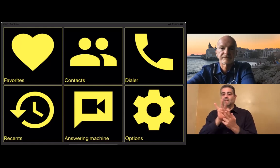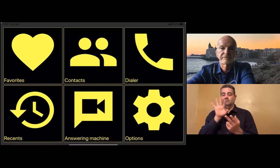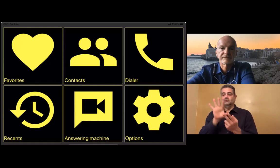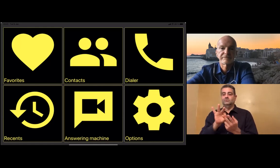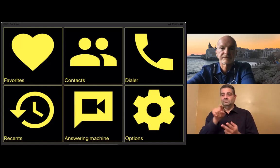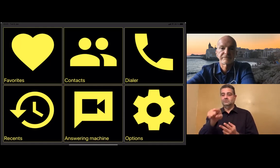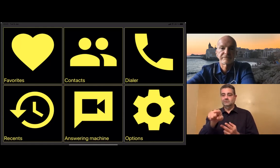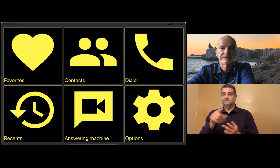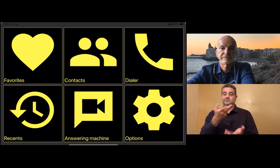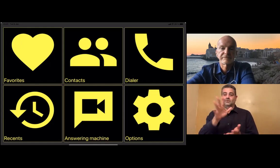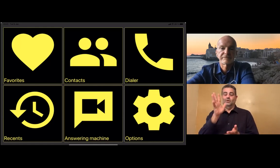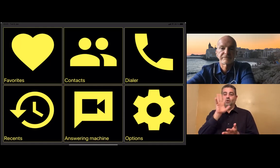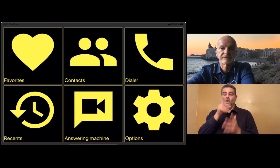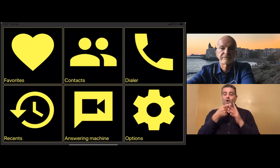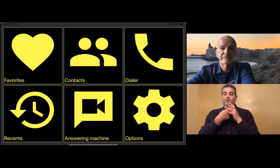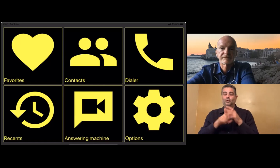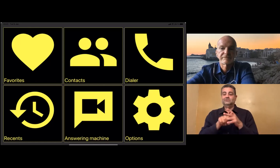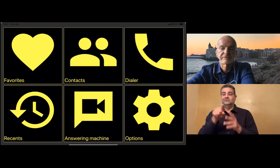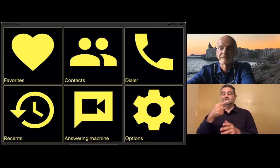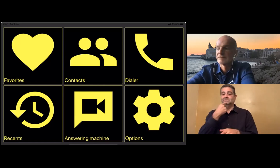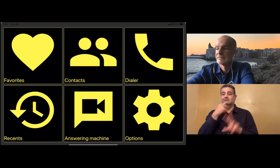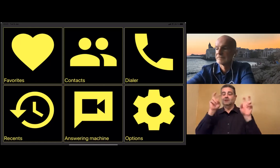Also, you can see the term options.